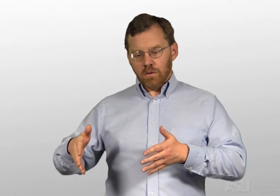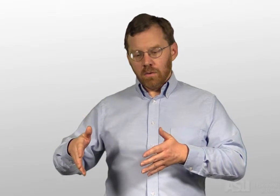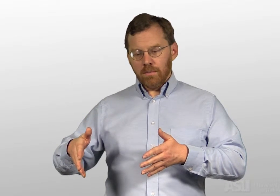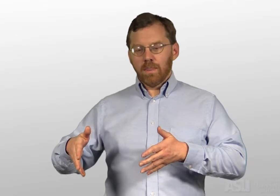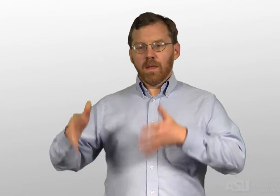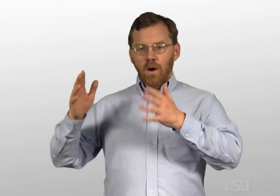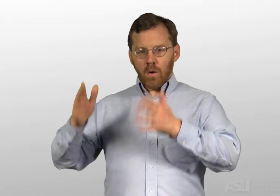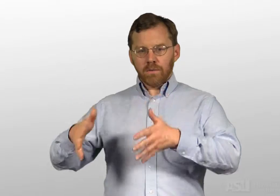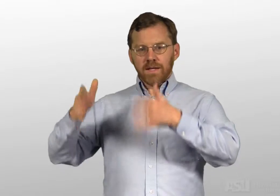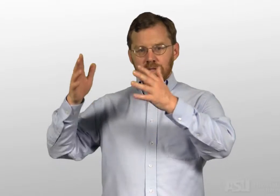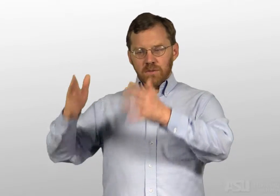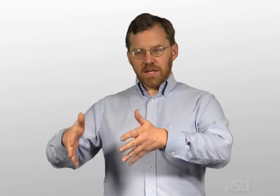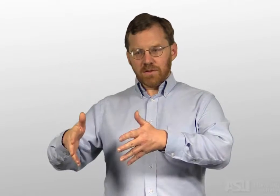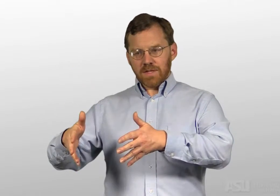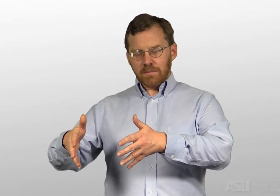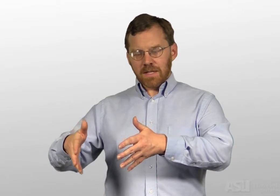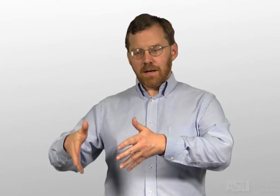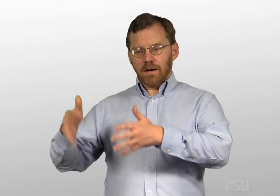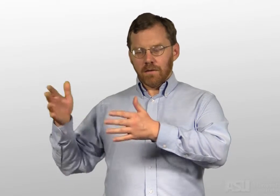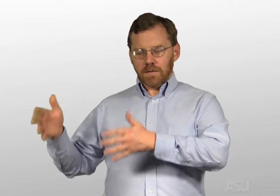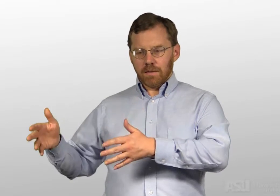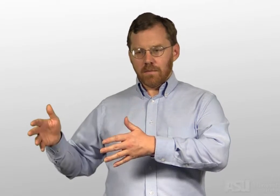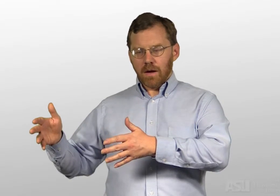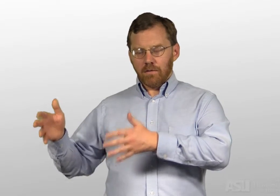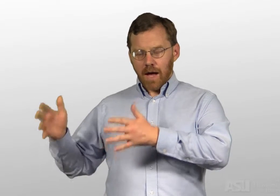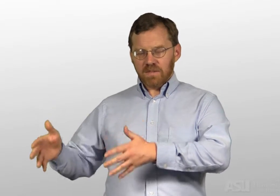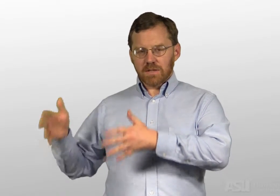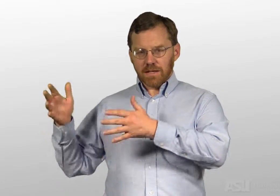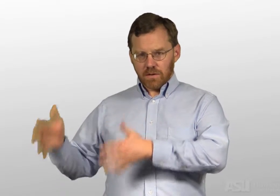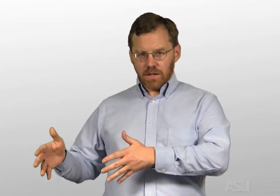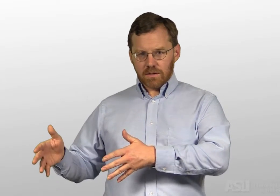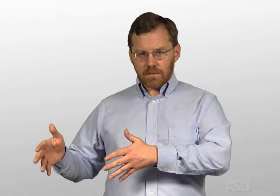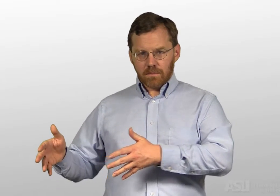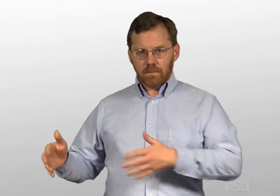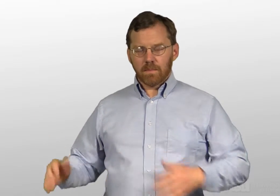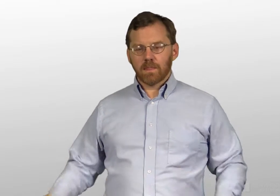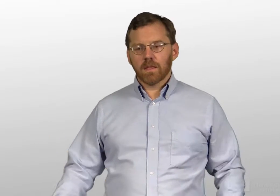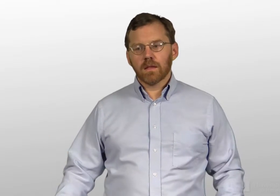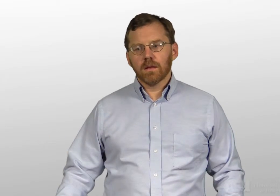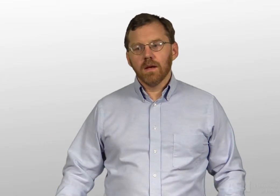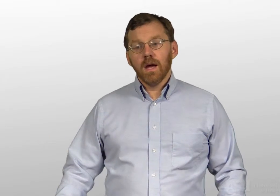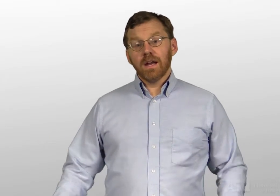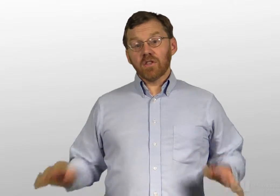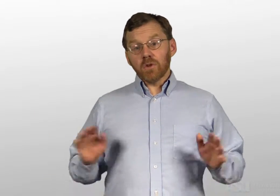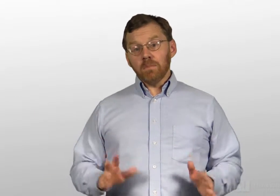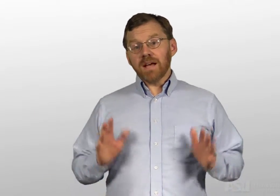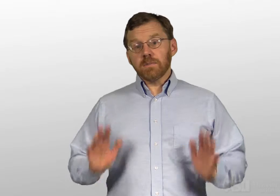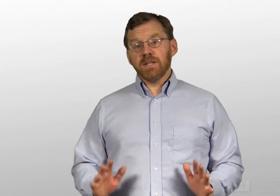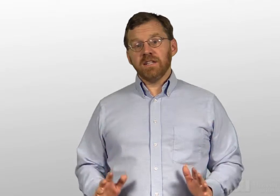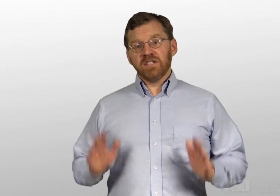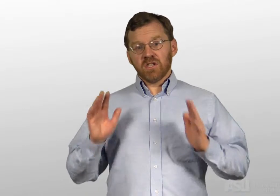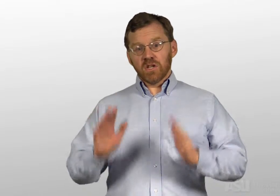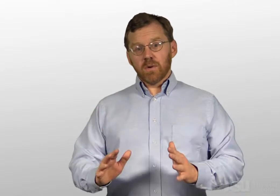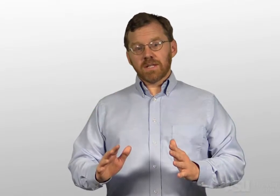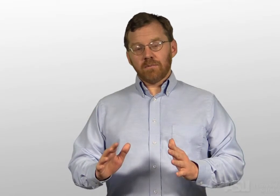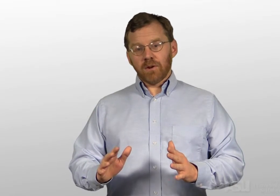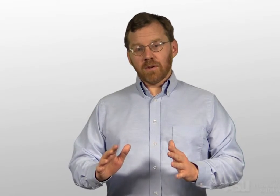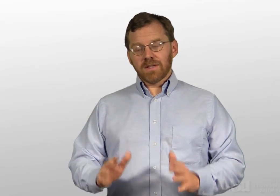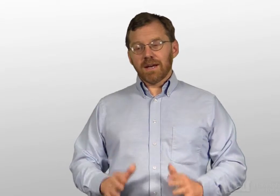only this particular subset of opposite-sex unions. Now, the third possibility is to go a step farther and say,